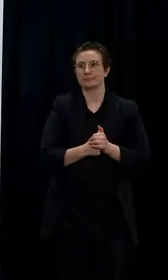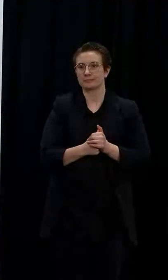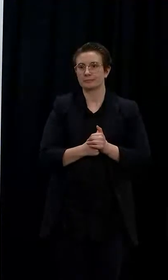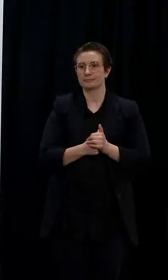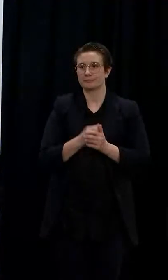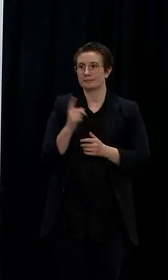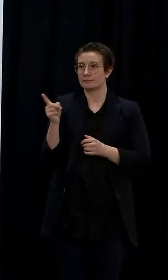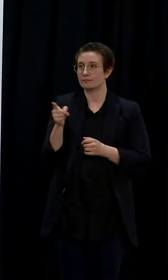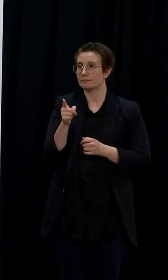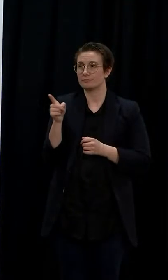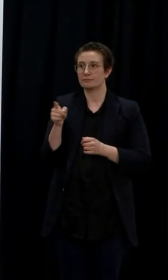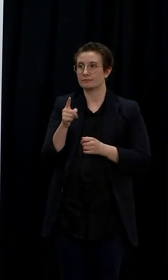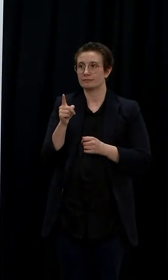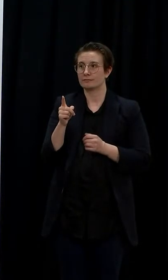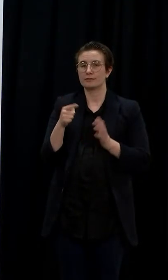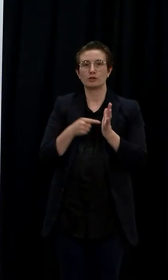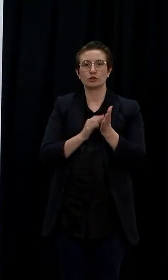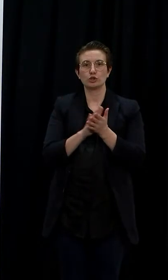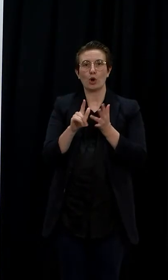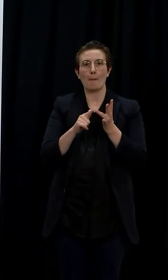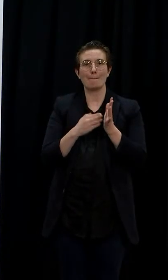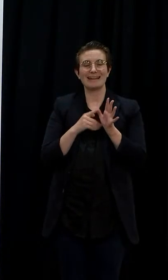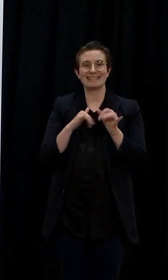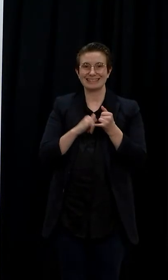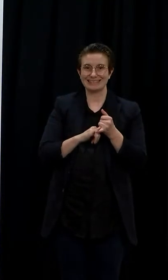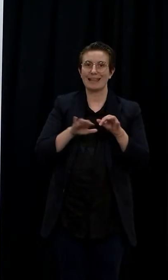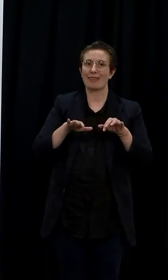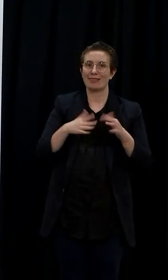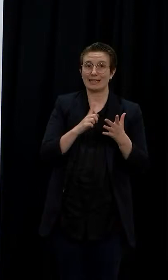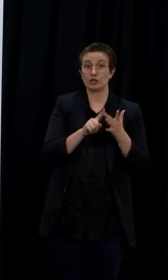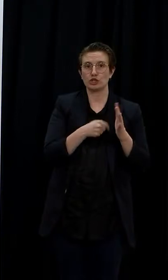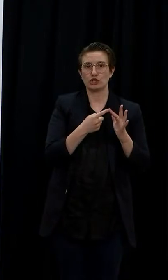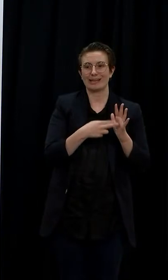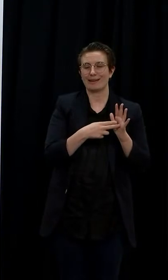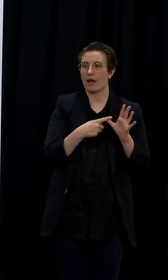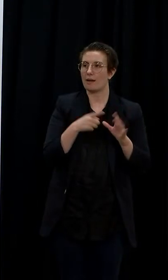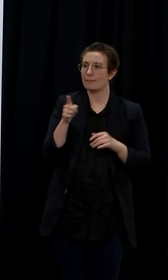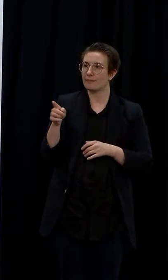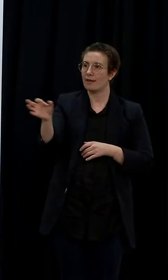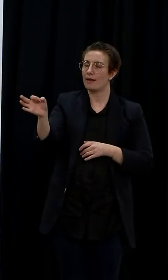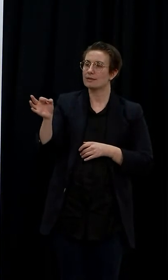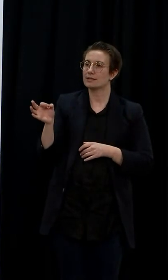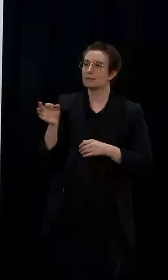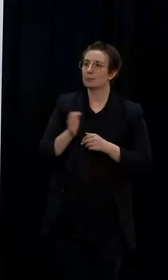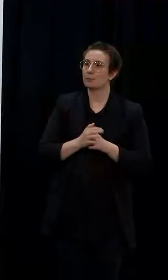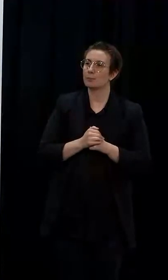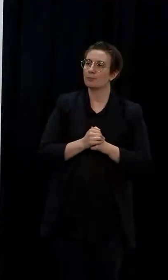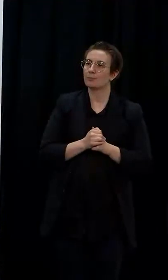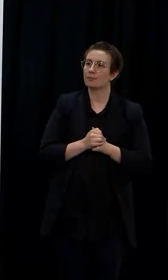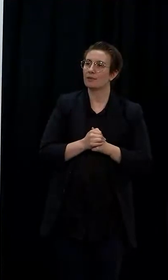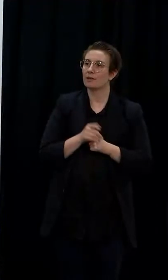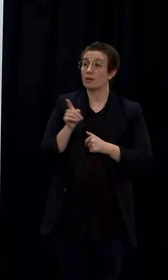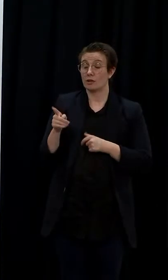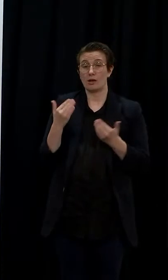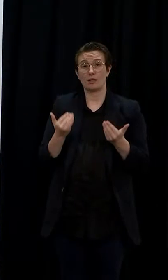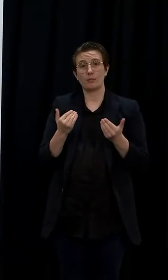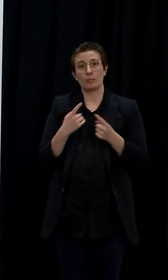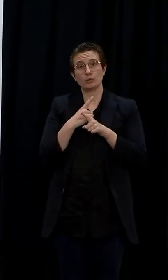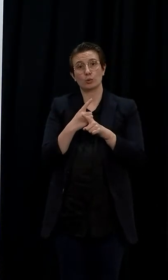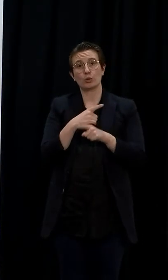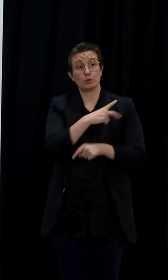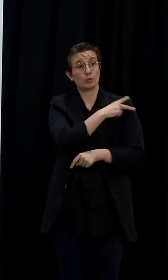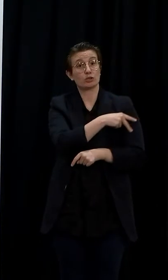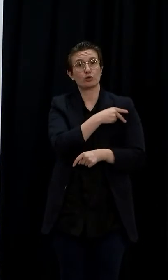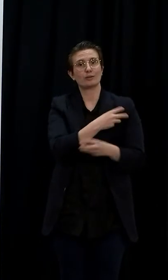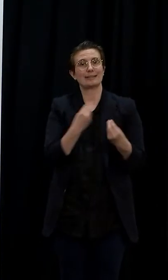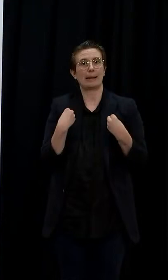to Thomas, then Jenna, then front. Is the government currently in talks with private security contractors to help New Zealand